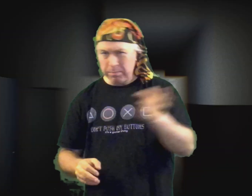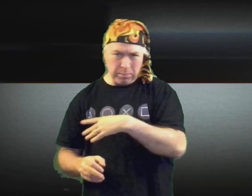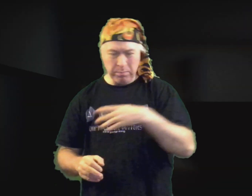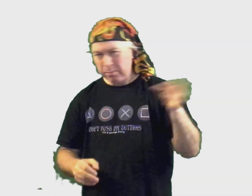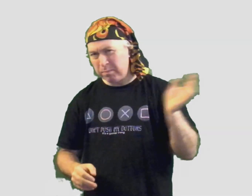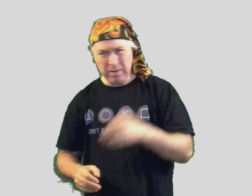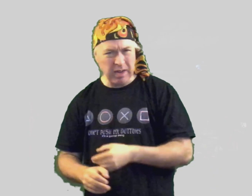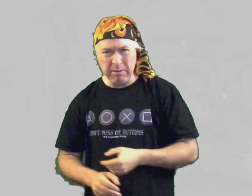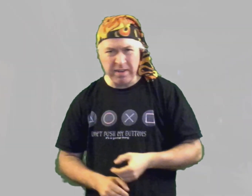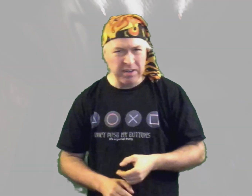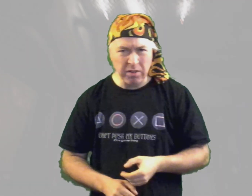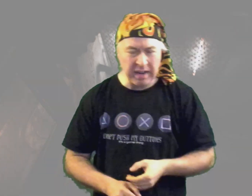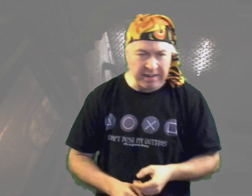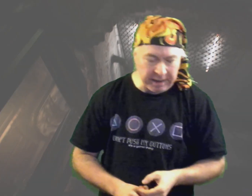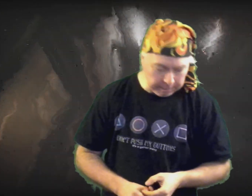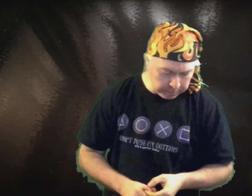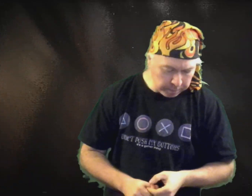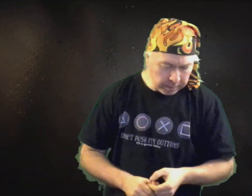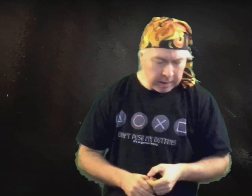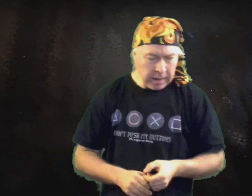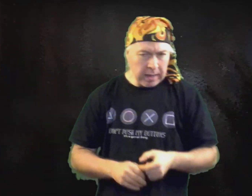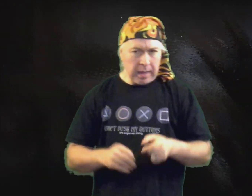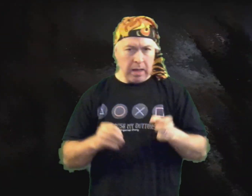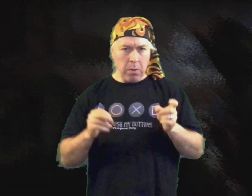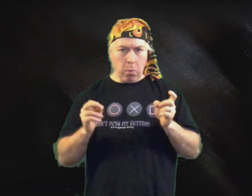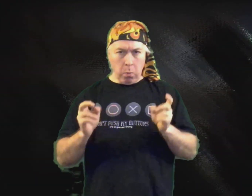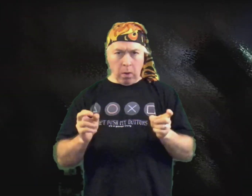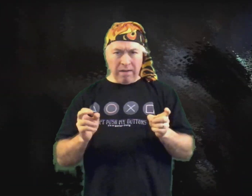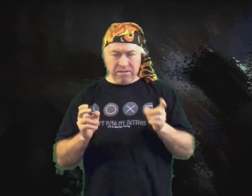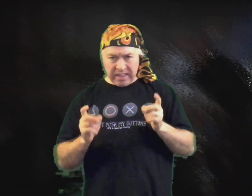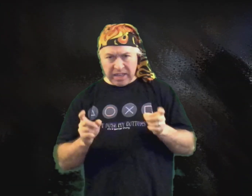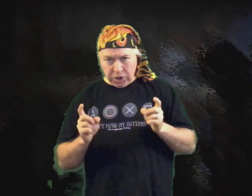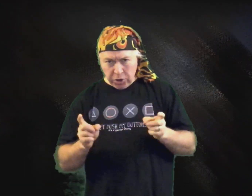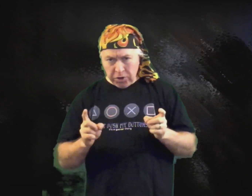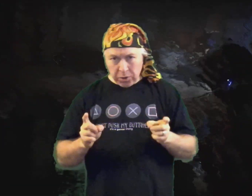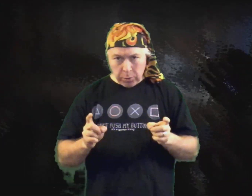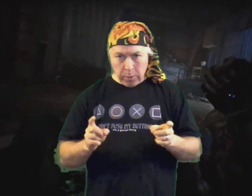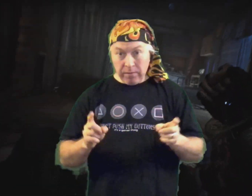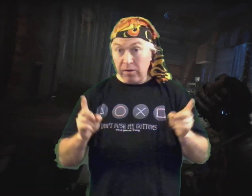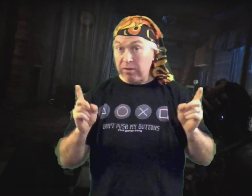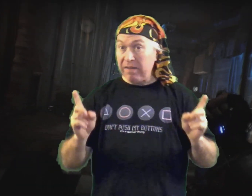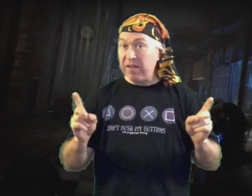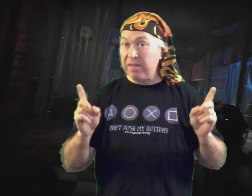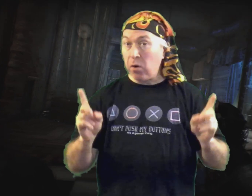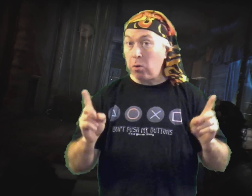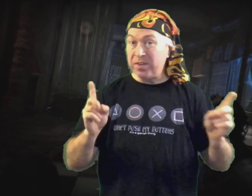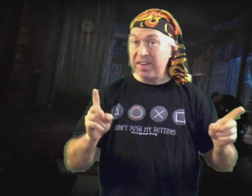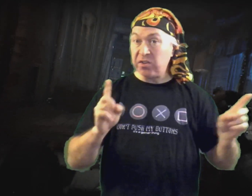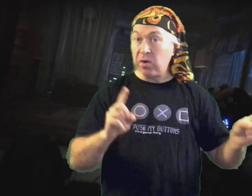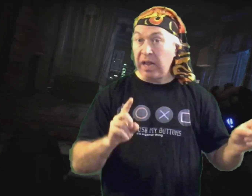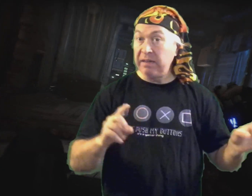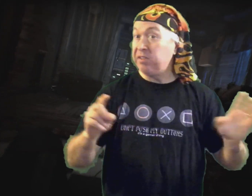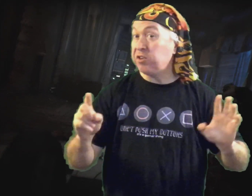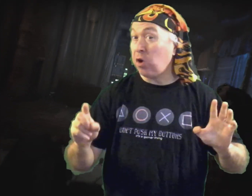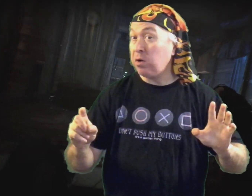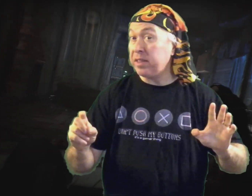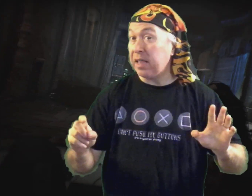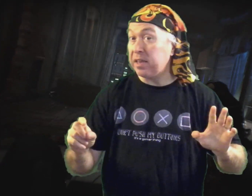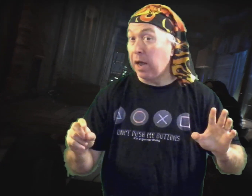your houses, all the rest of it. What a fit they could do for Grand Theft Auto 6 online, let's just call it that the now,